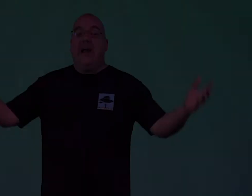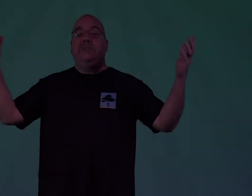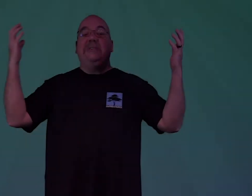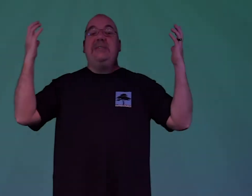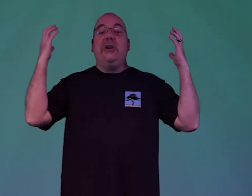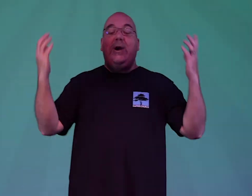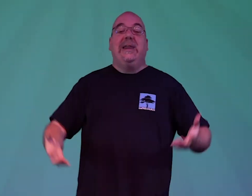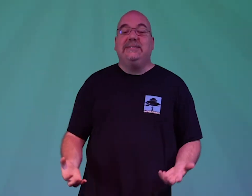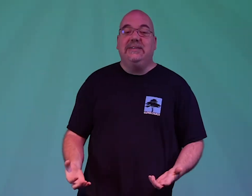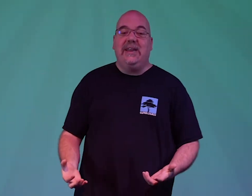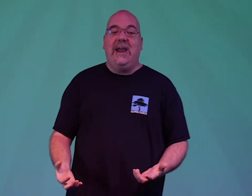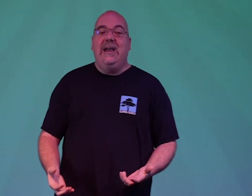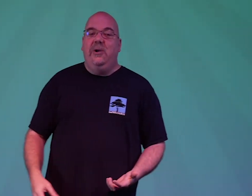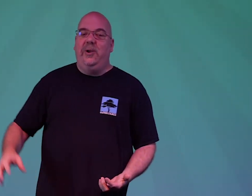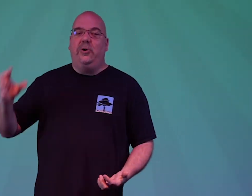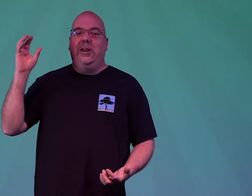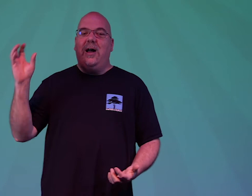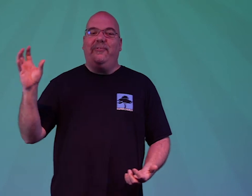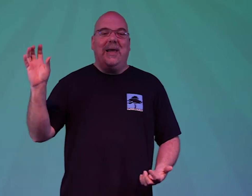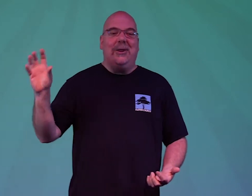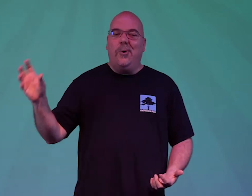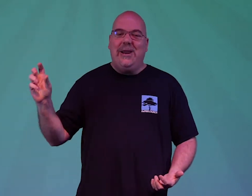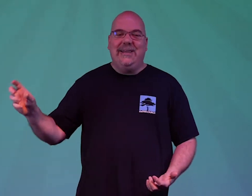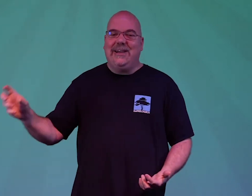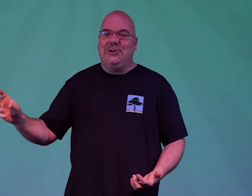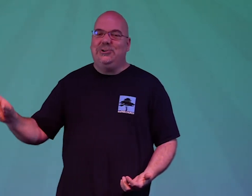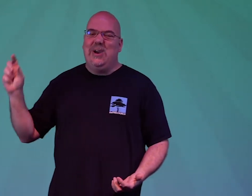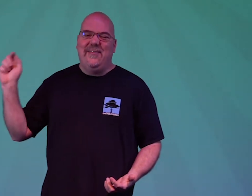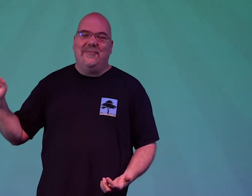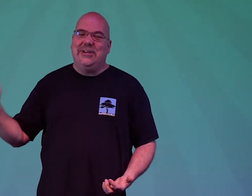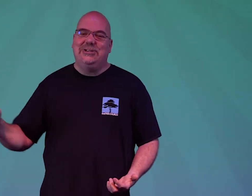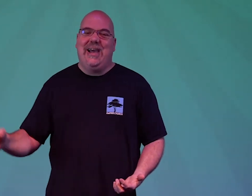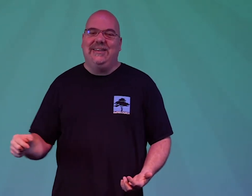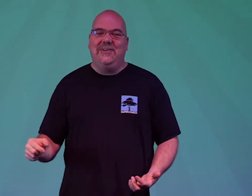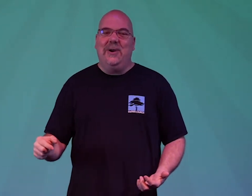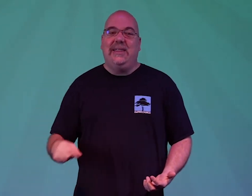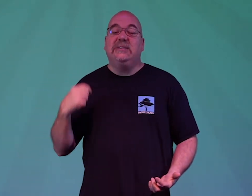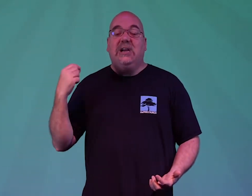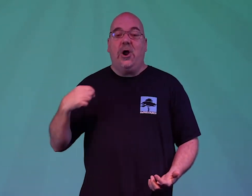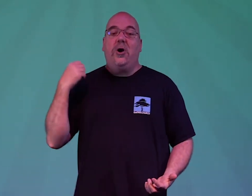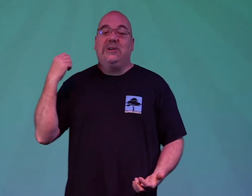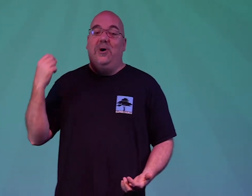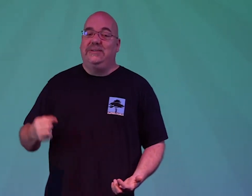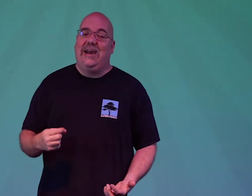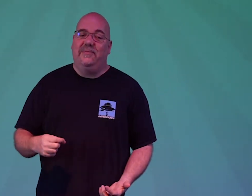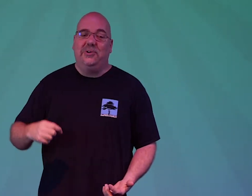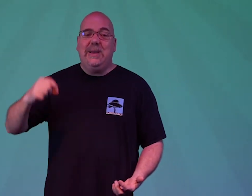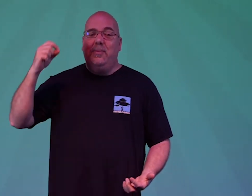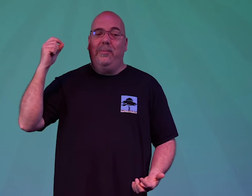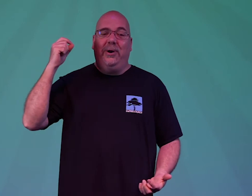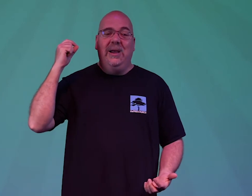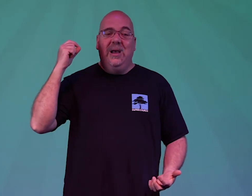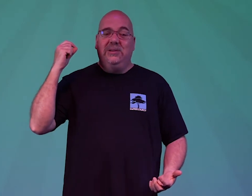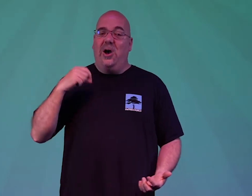all right guys wasn't that a great lesson today we learned a lot from that little old lady at that church who gave everything she had didn't we and that's the kind of hearts i want us to have